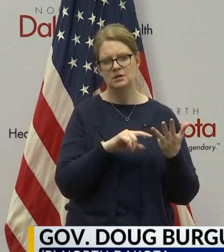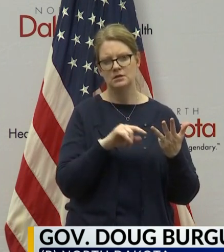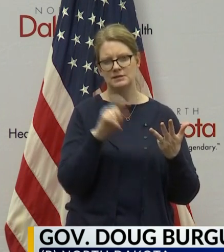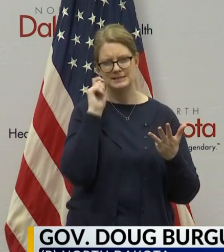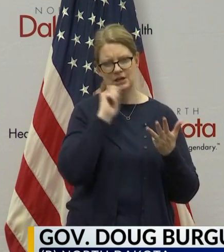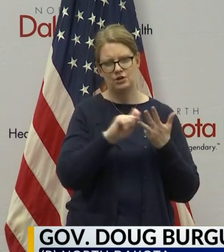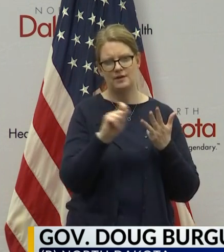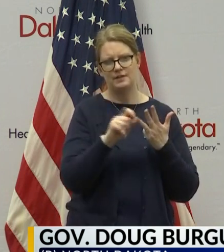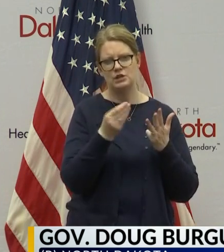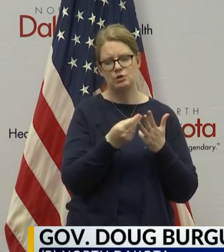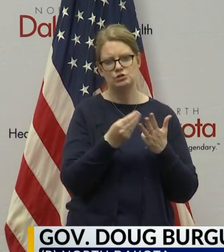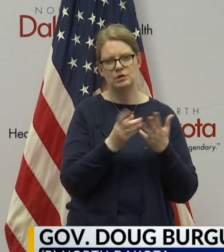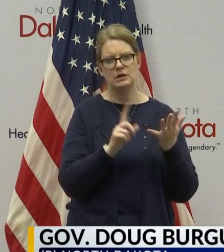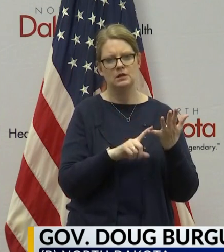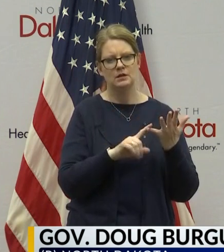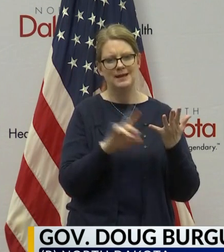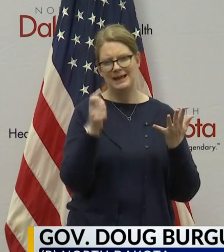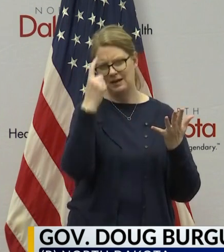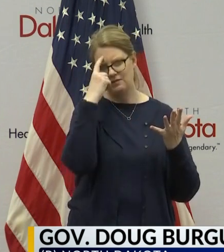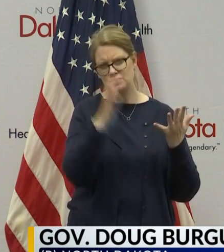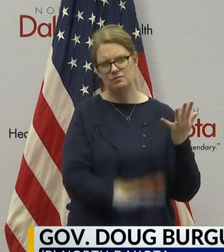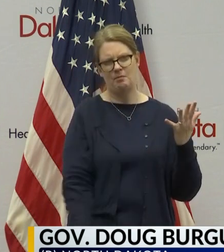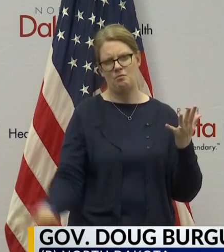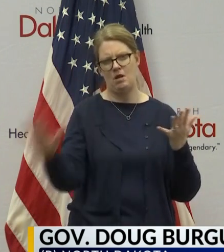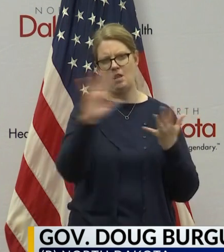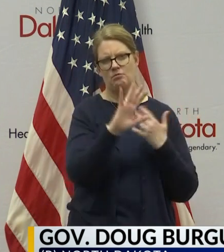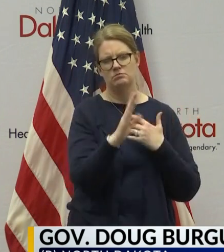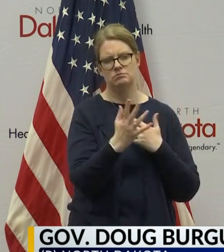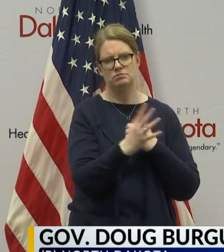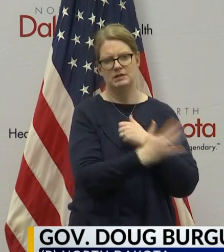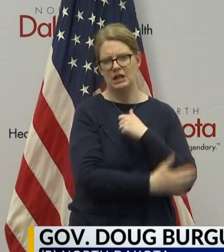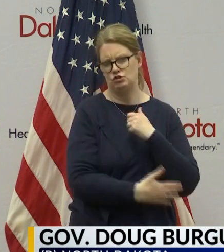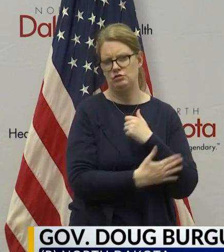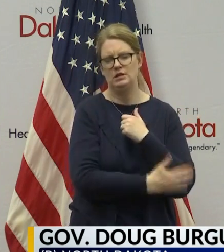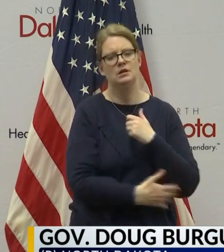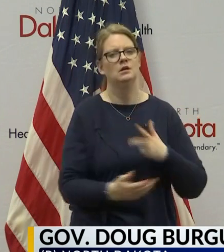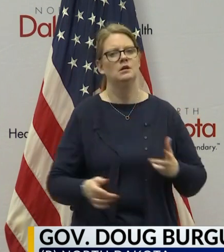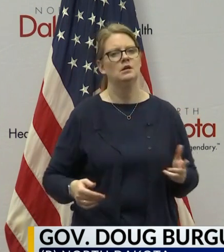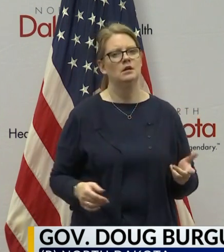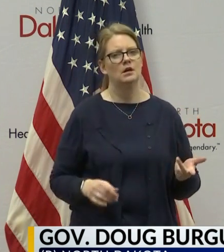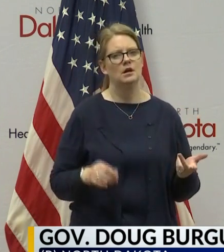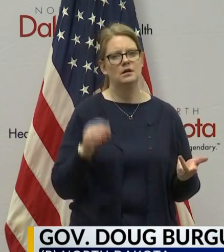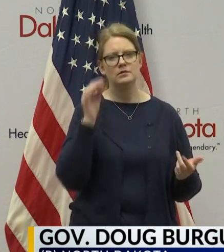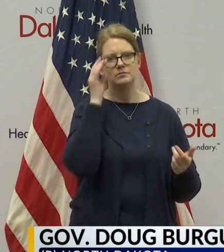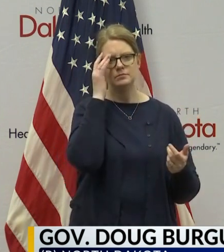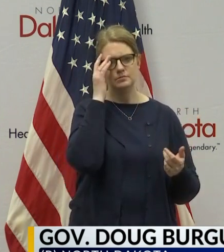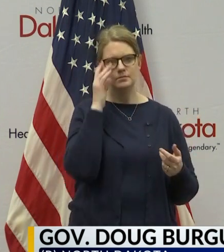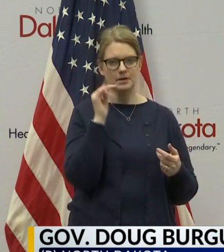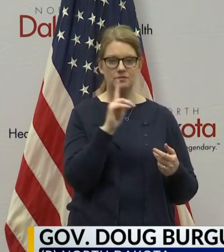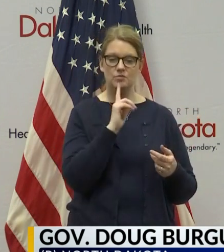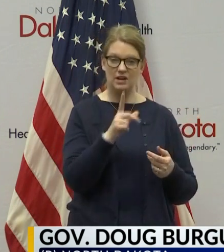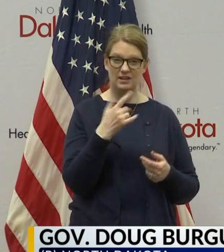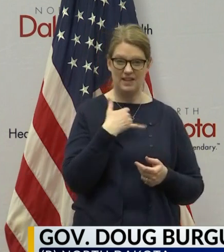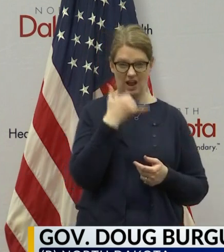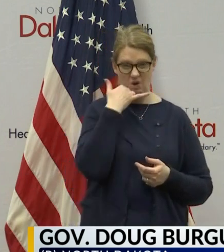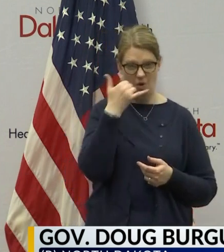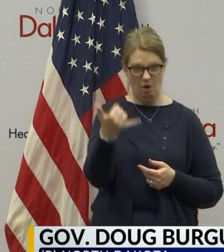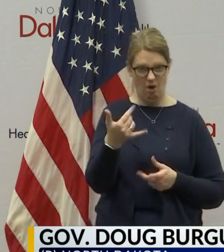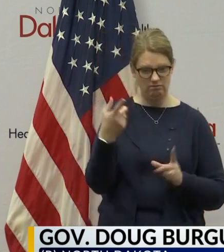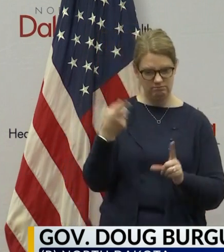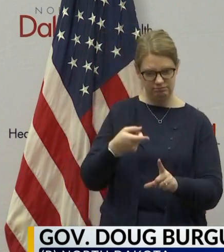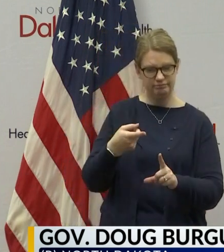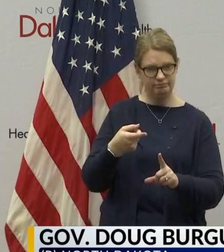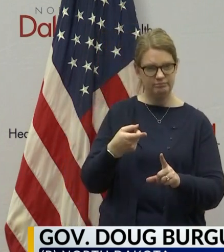governors from around the state. And, you know, the key messages from that call are what we've already